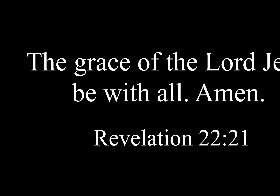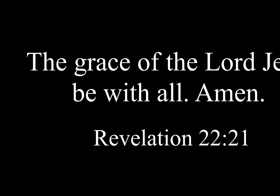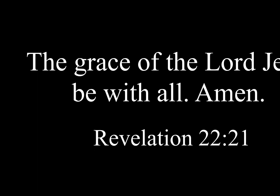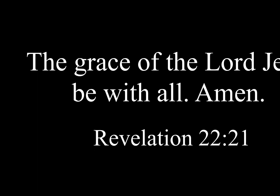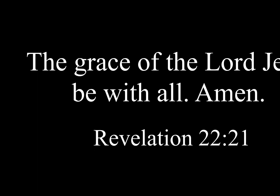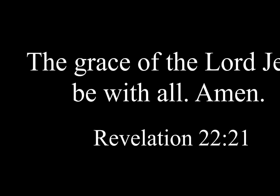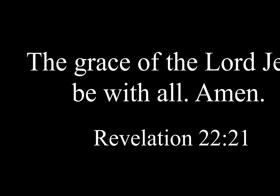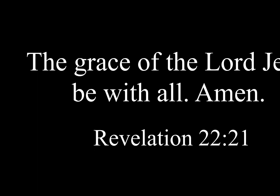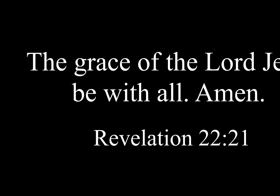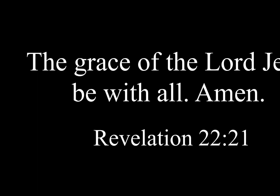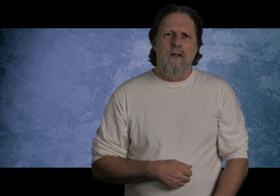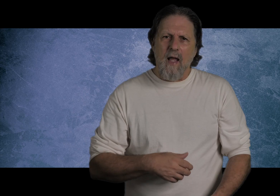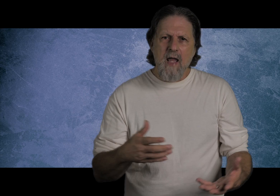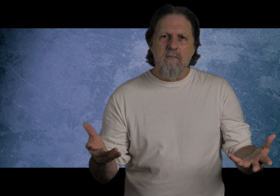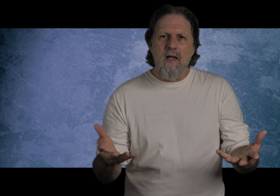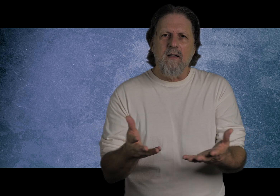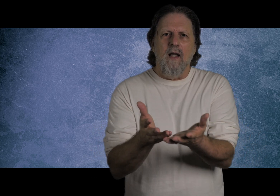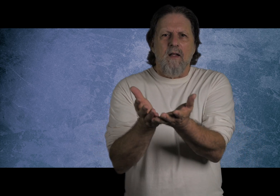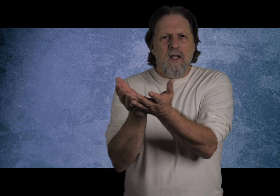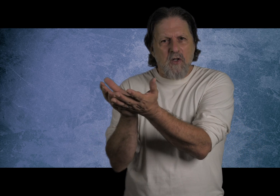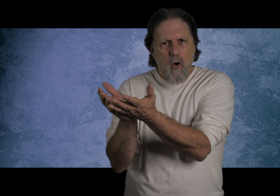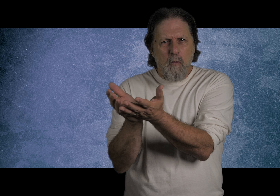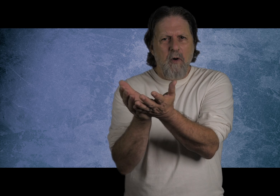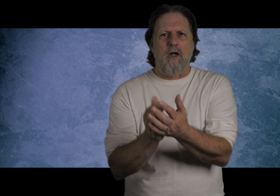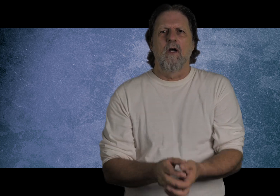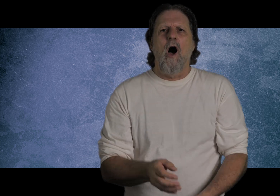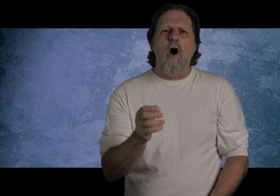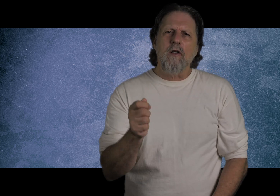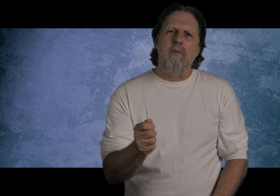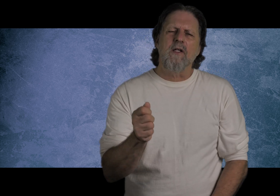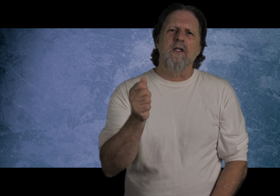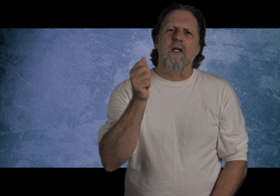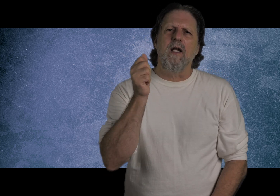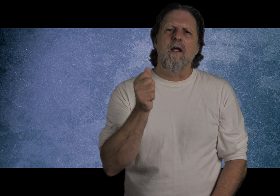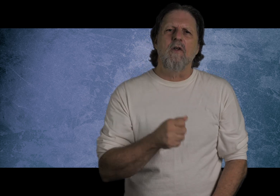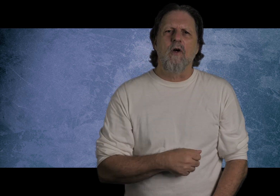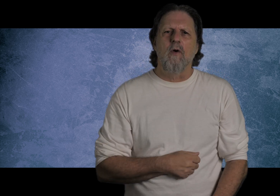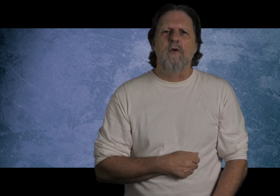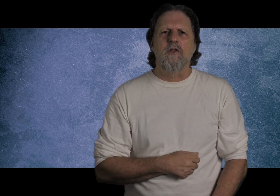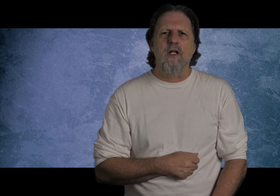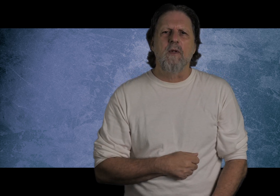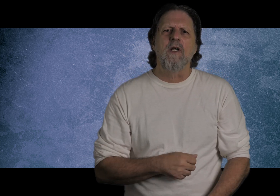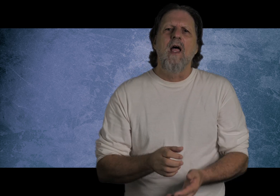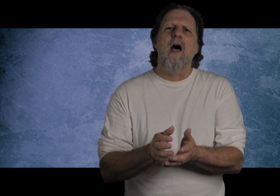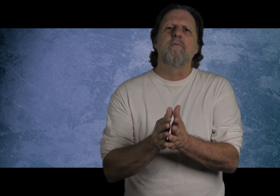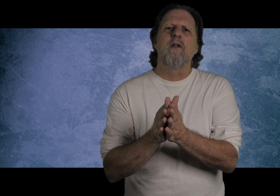Lord Jesus be with all. Amen. This whole book, all the blessings, and even the horrific judgments have been